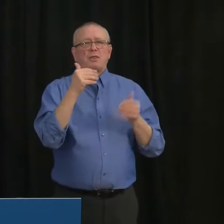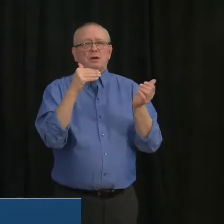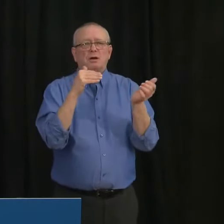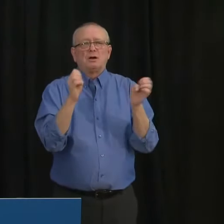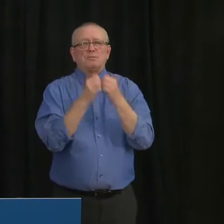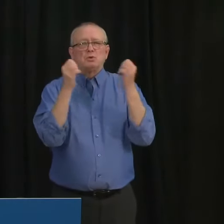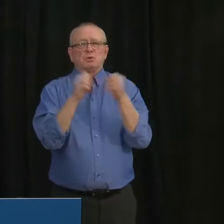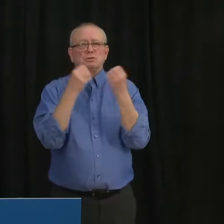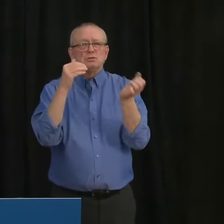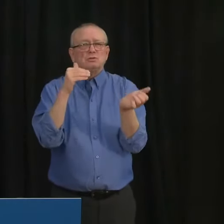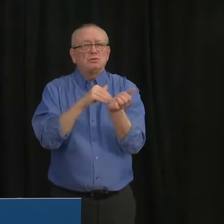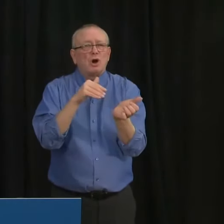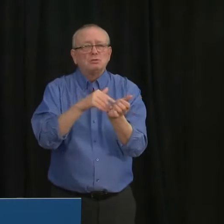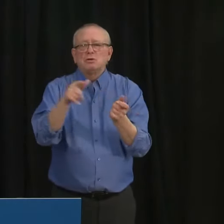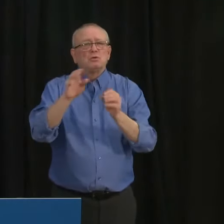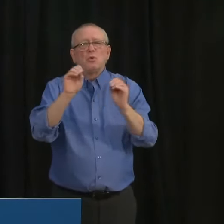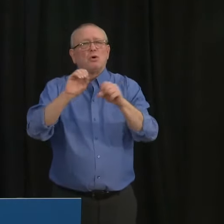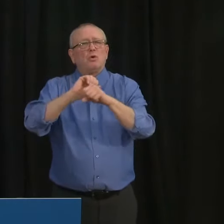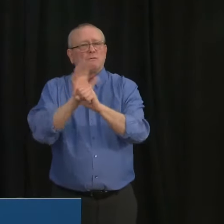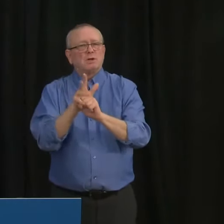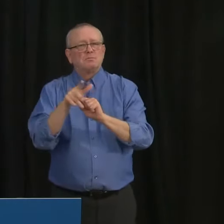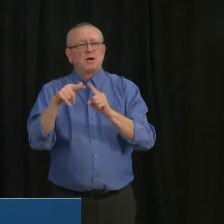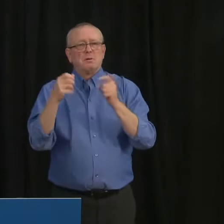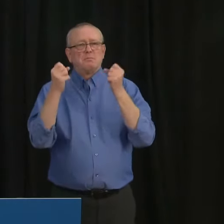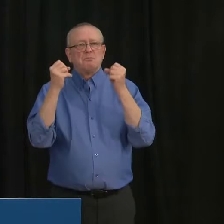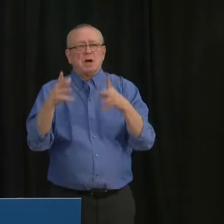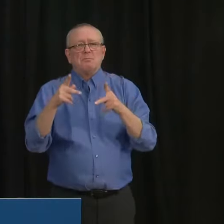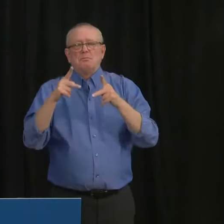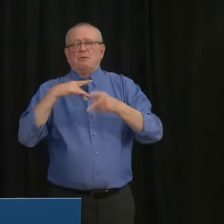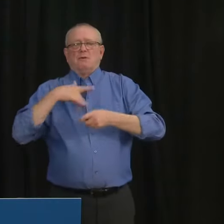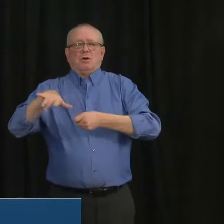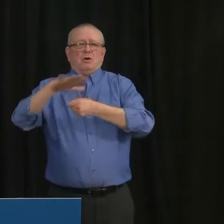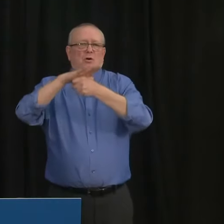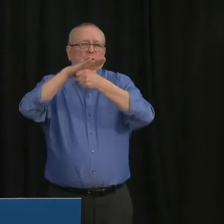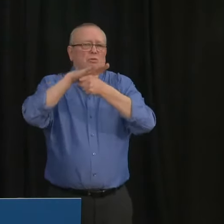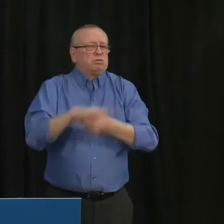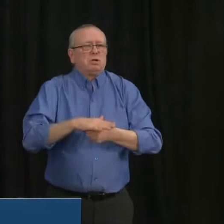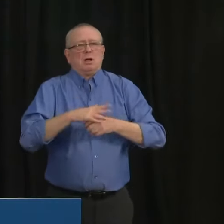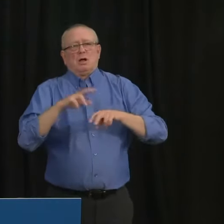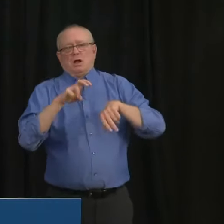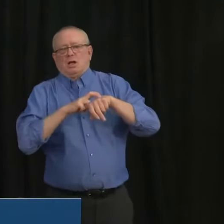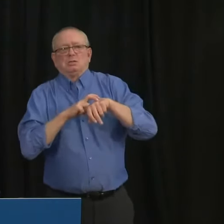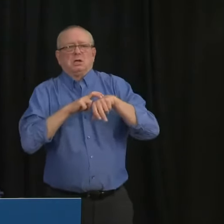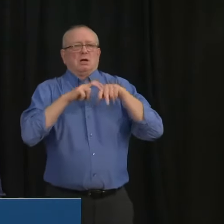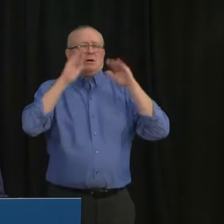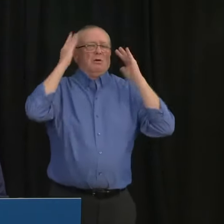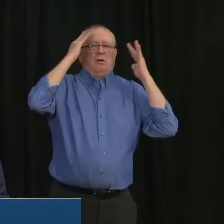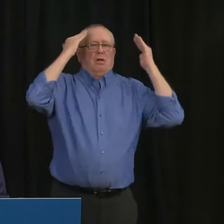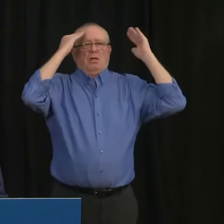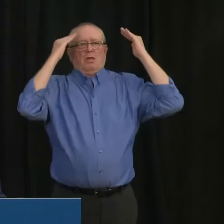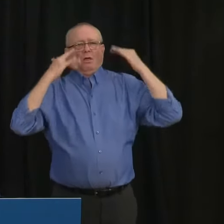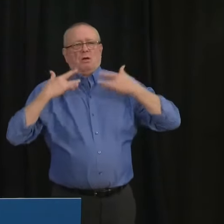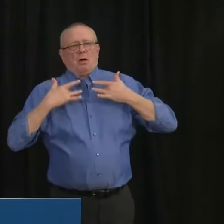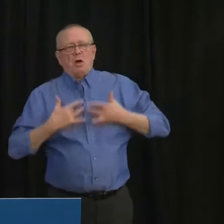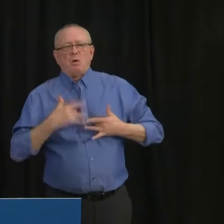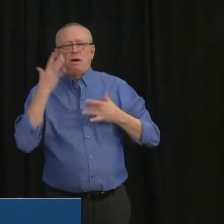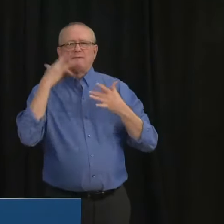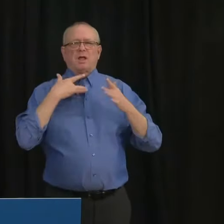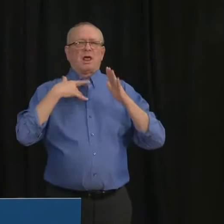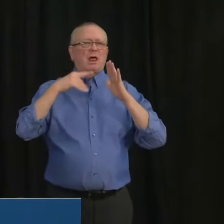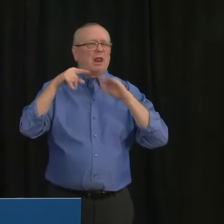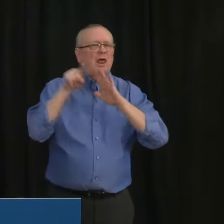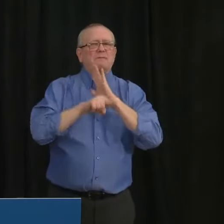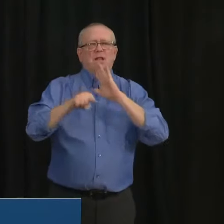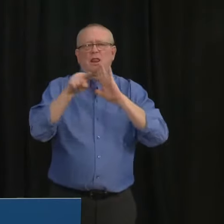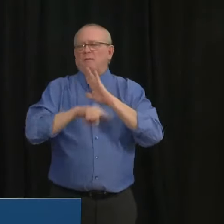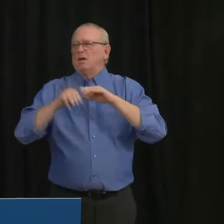patients are hurting from anxiety and depression due to the steady drumbeat of bad news and the impact of the